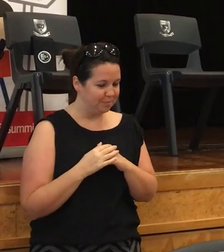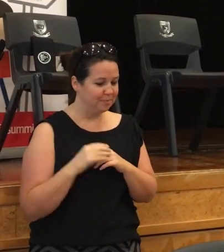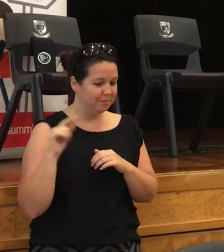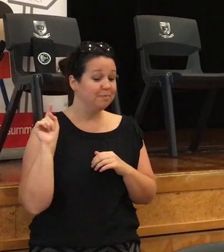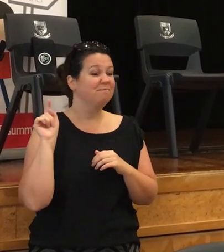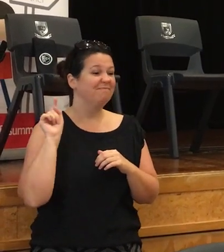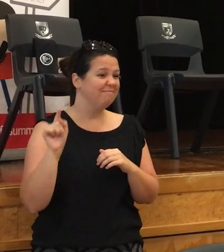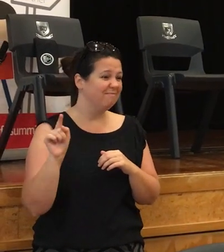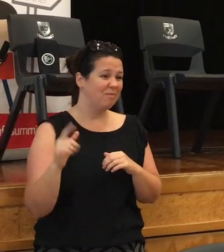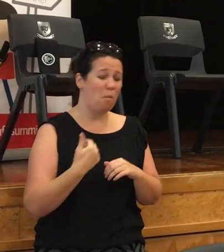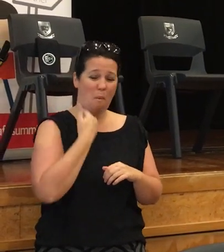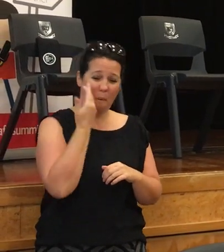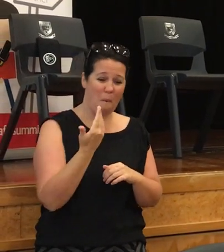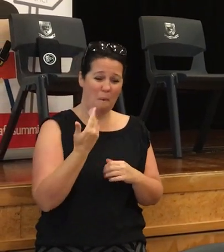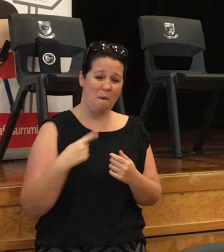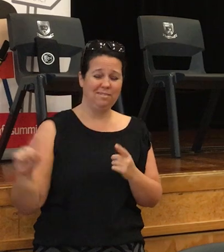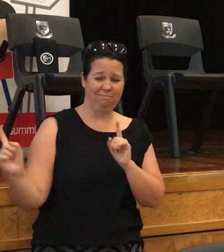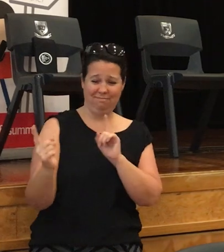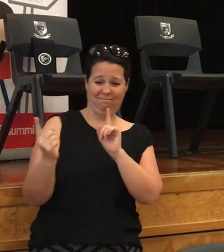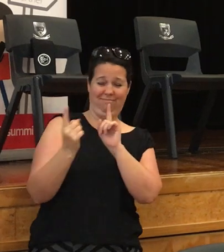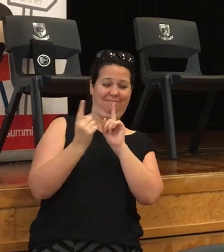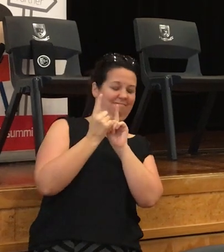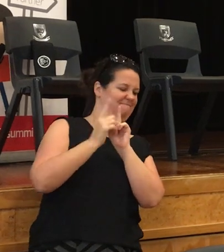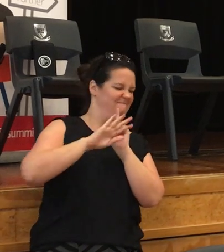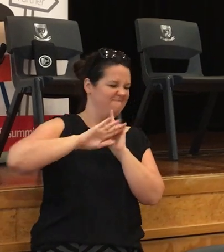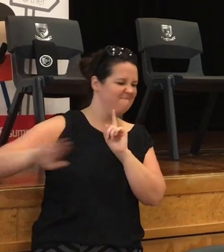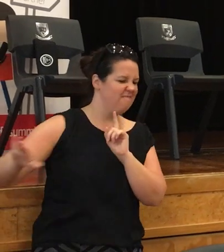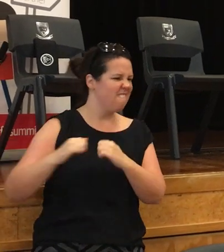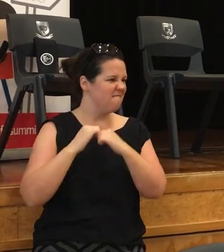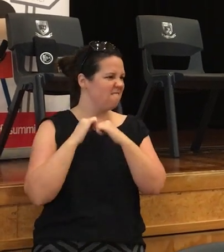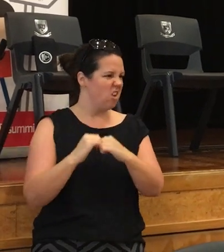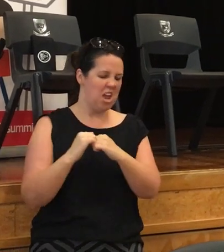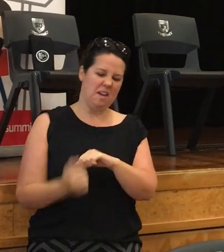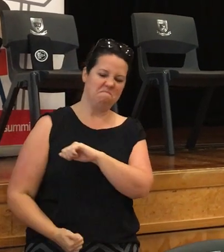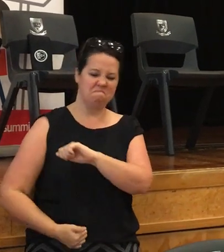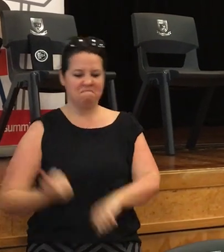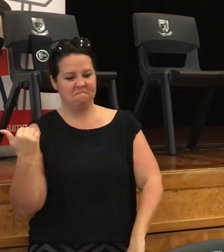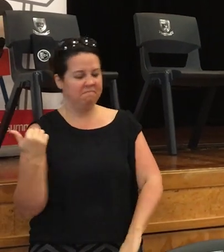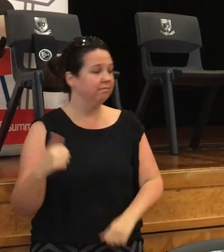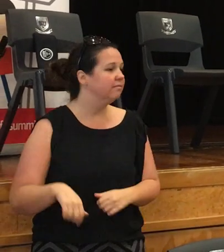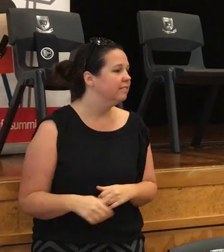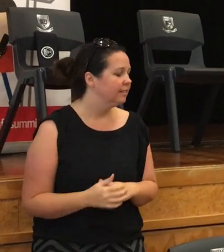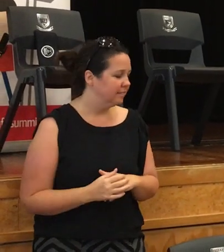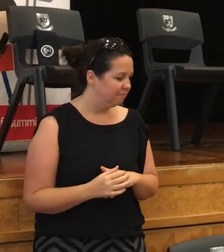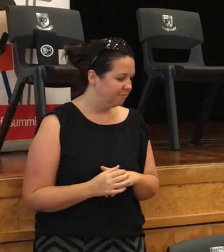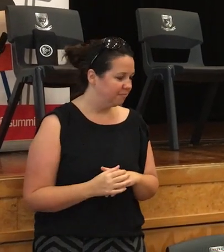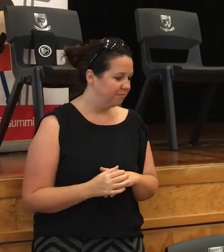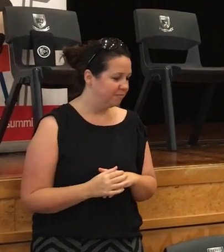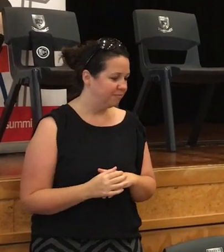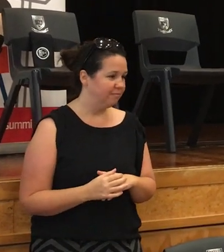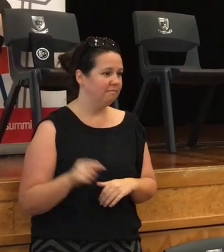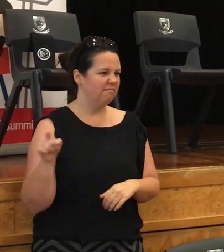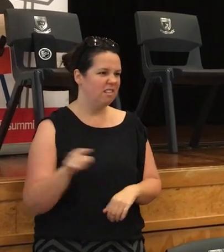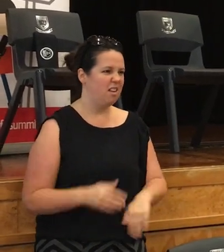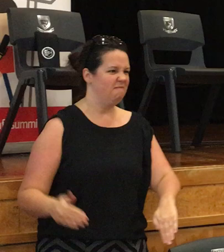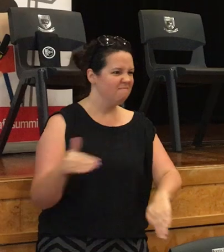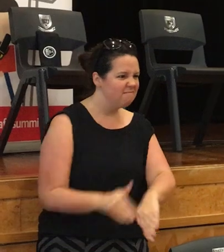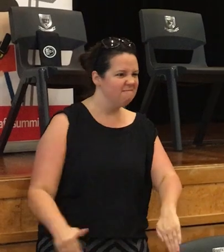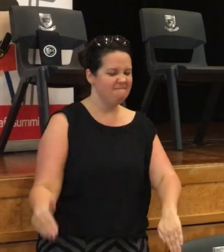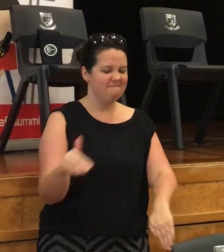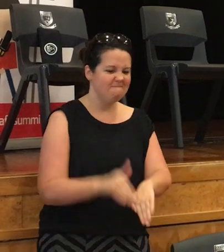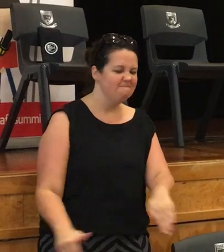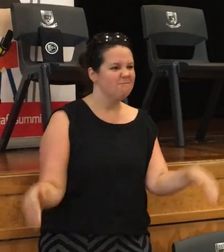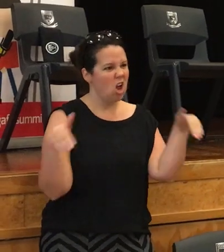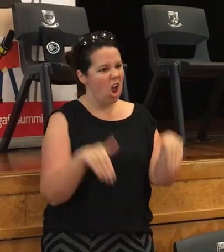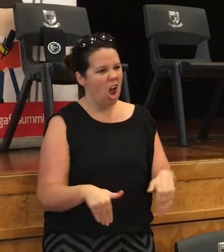Well, you ain't never gonna have a You ain't no friend of mine You ain't nothing but a